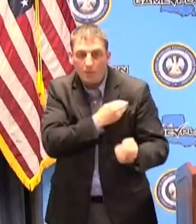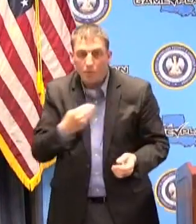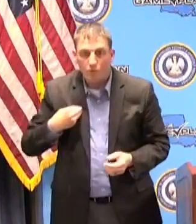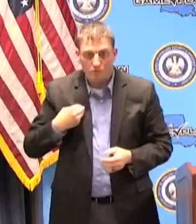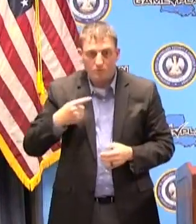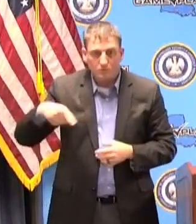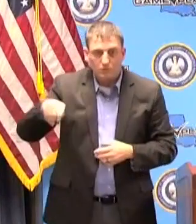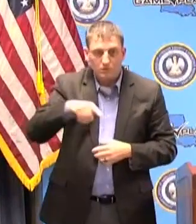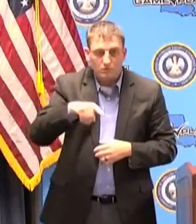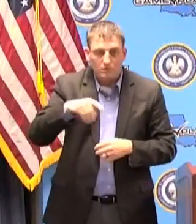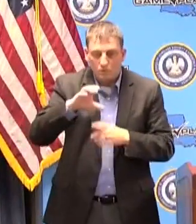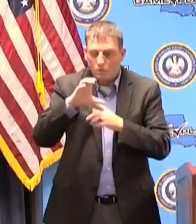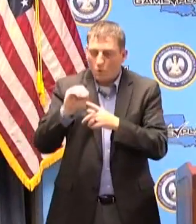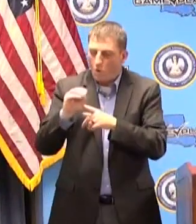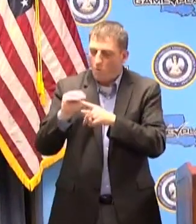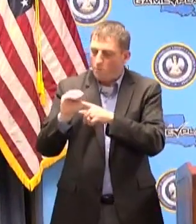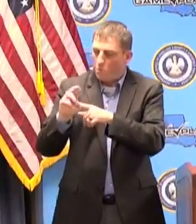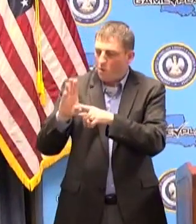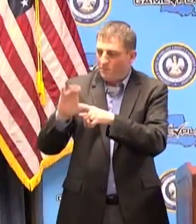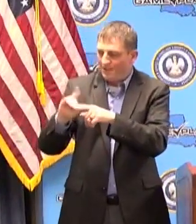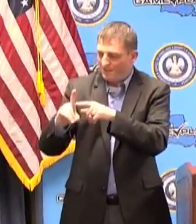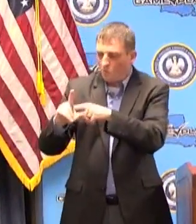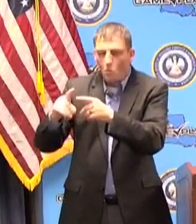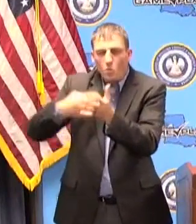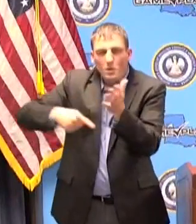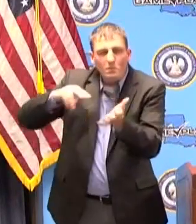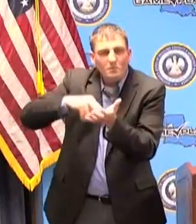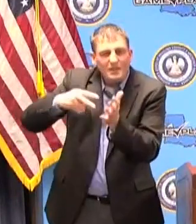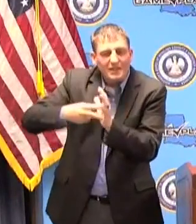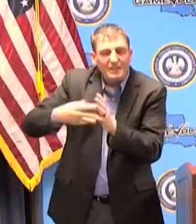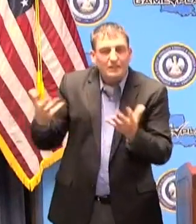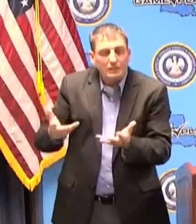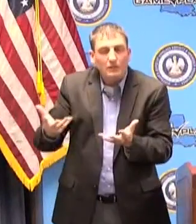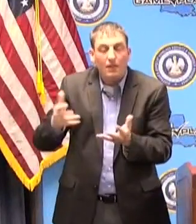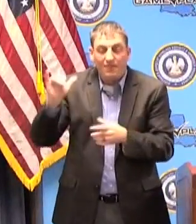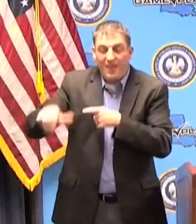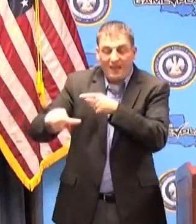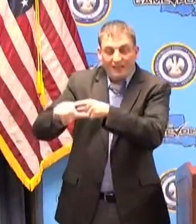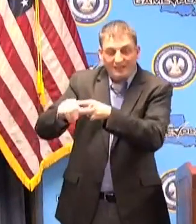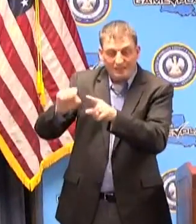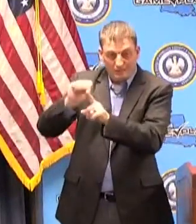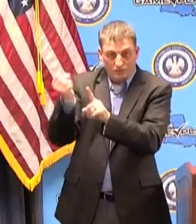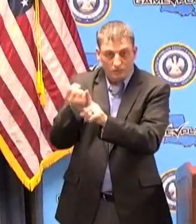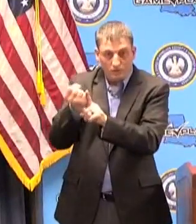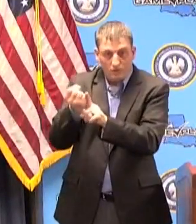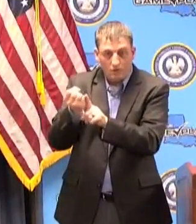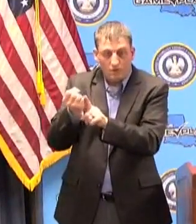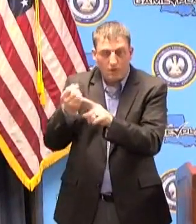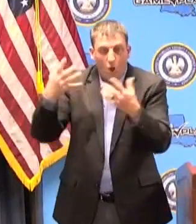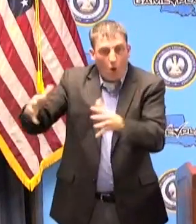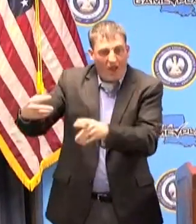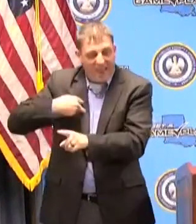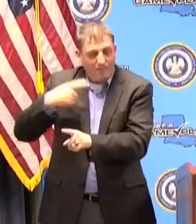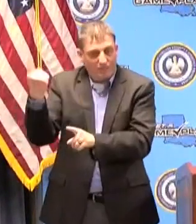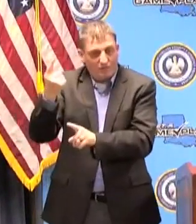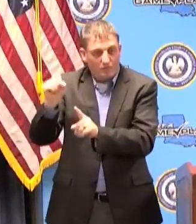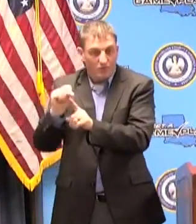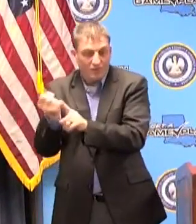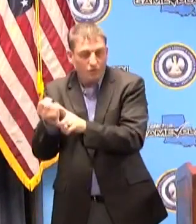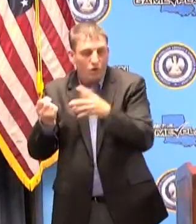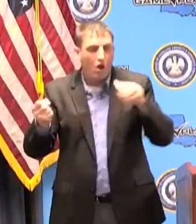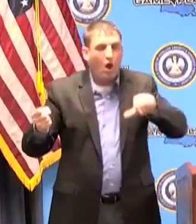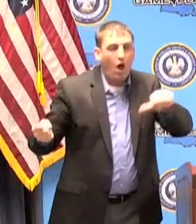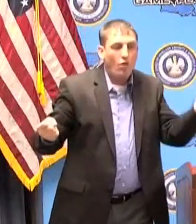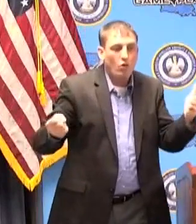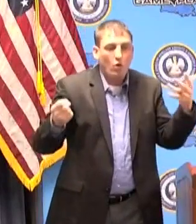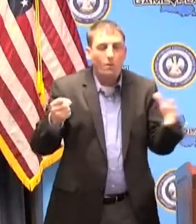what does it mean to have a comorbid condition a comorbid condition is a condition in which another condition is present it's a very bizarre term